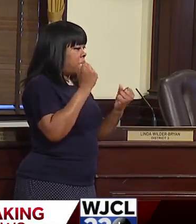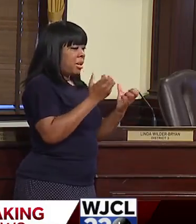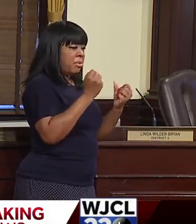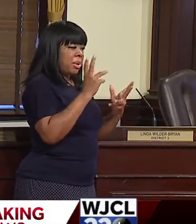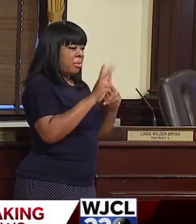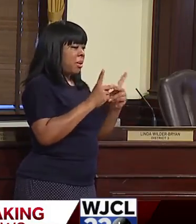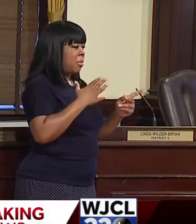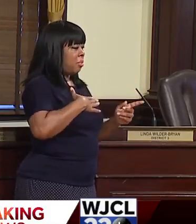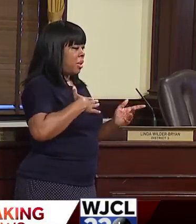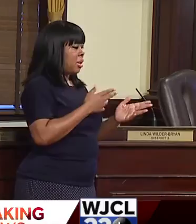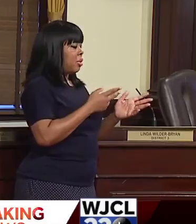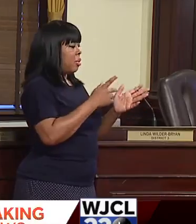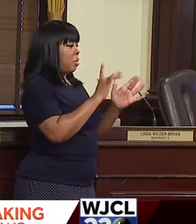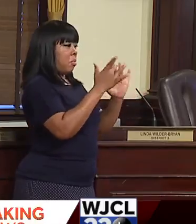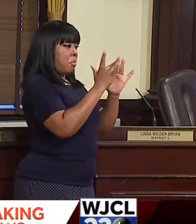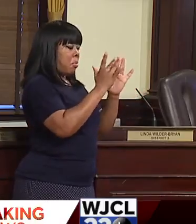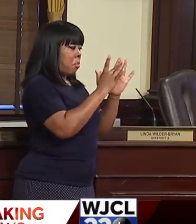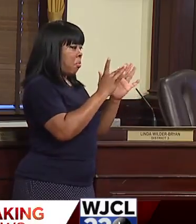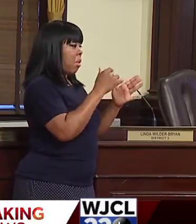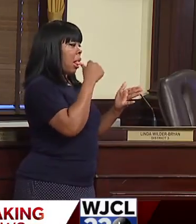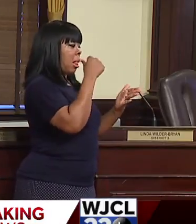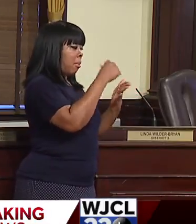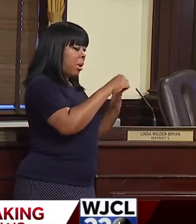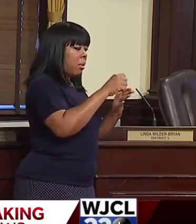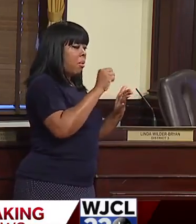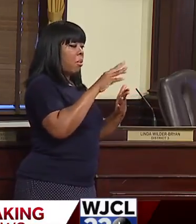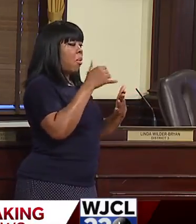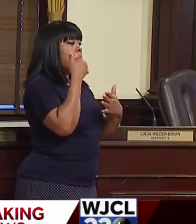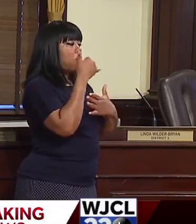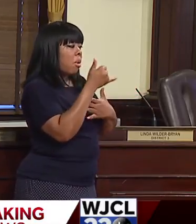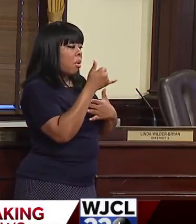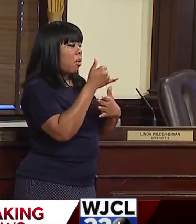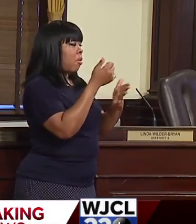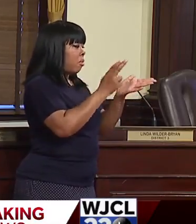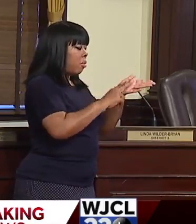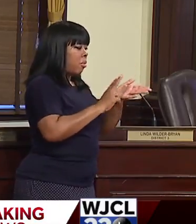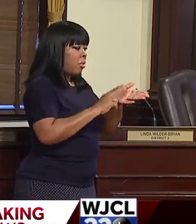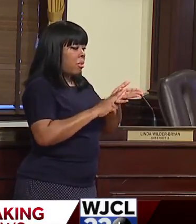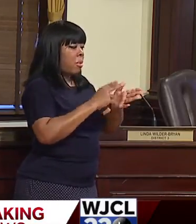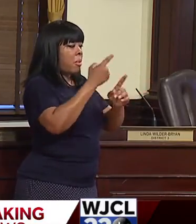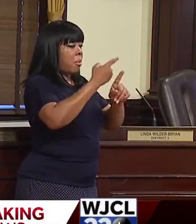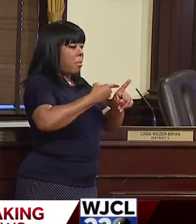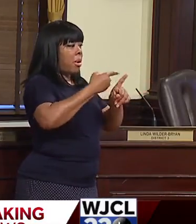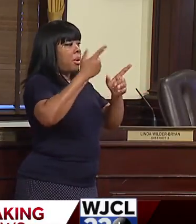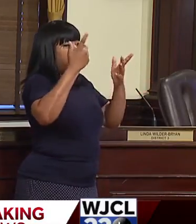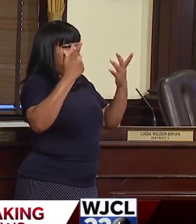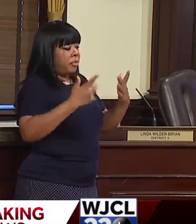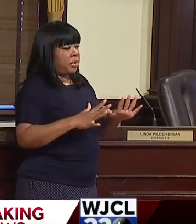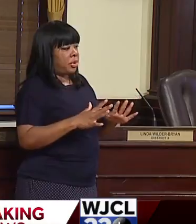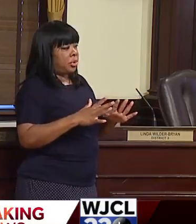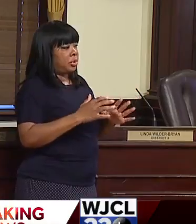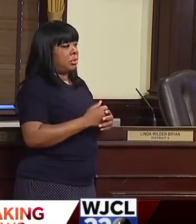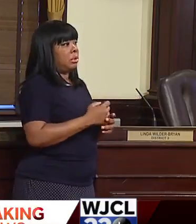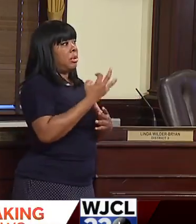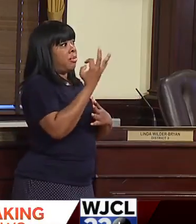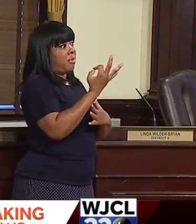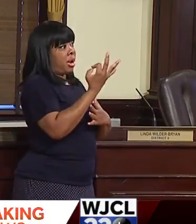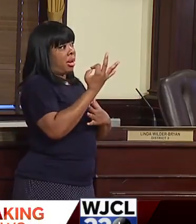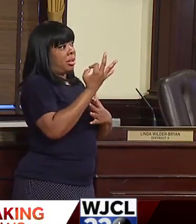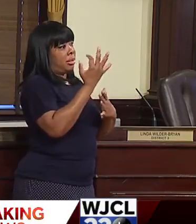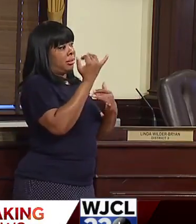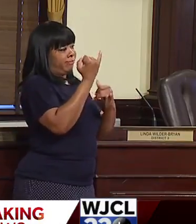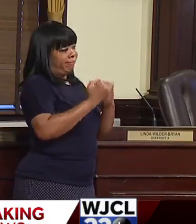online by mail over the phone by the end of the month, which is Friday.